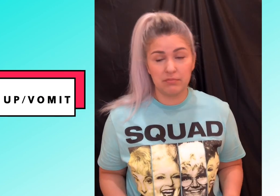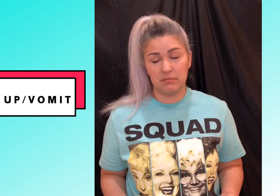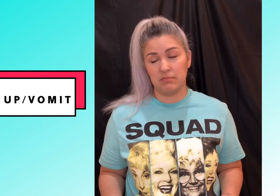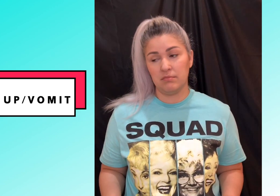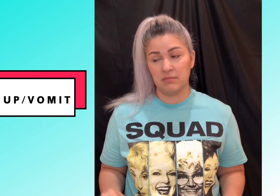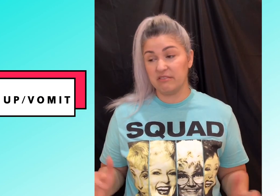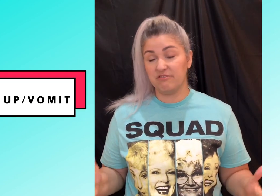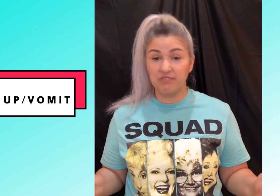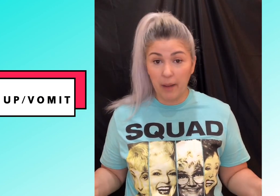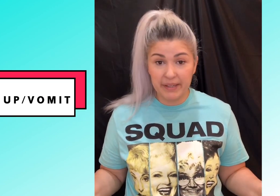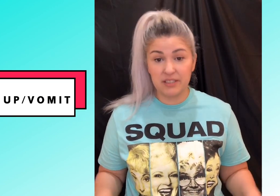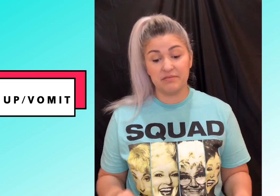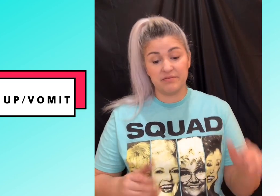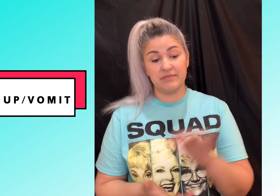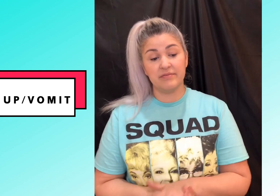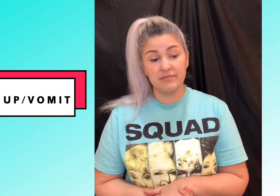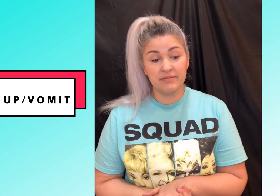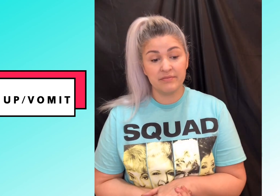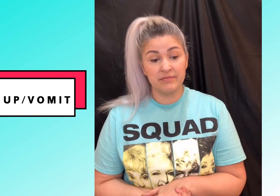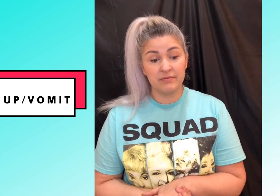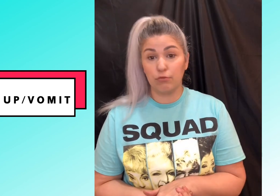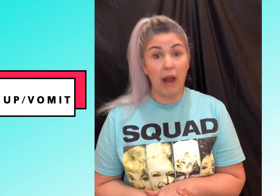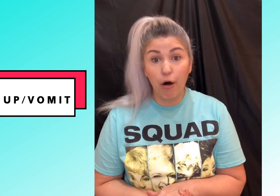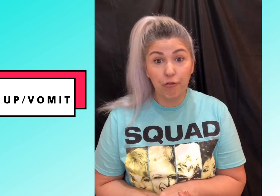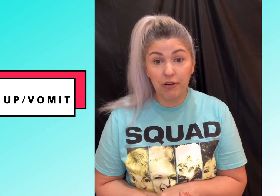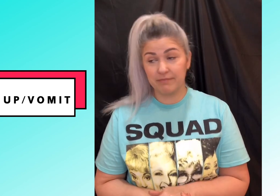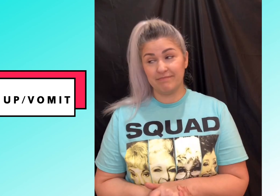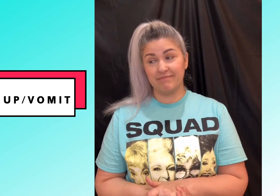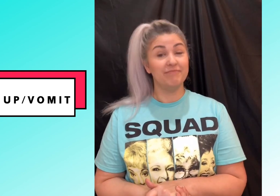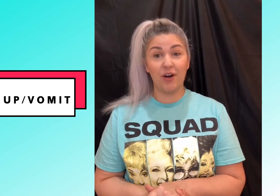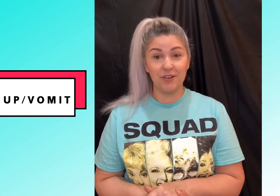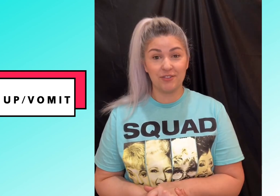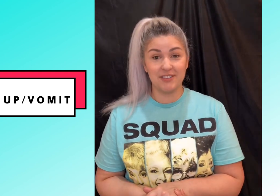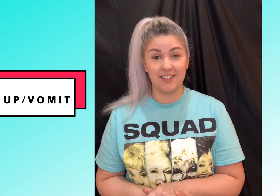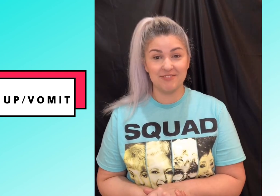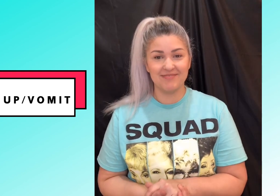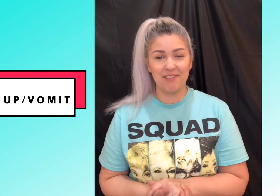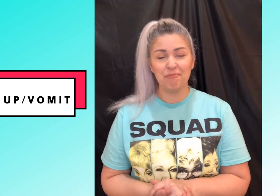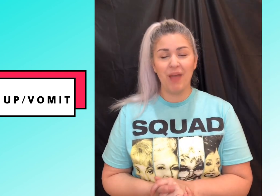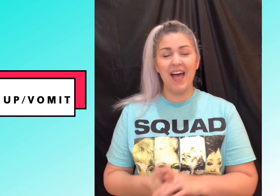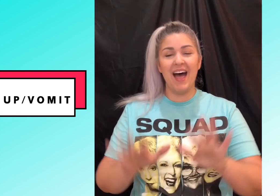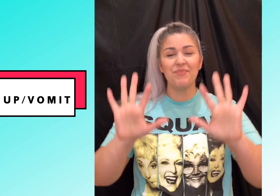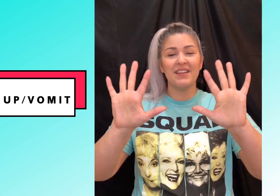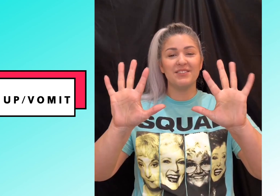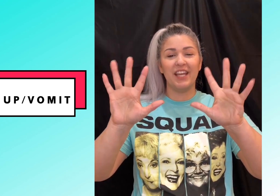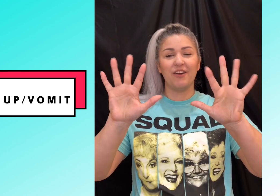vomit Ralph all those fun signs okay so take your